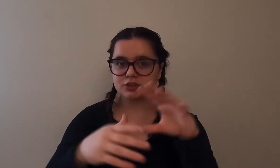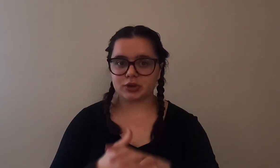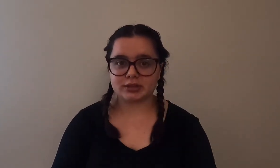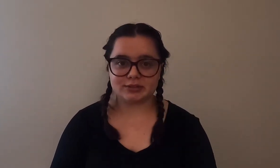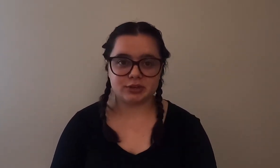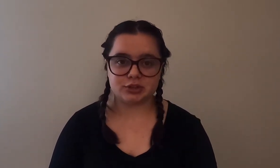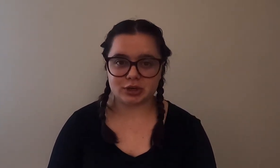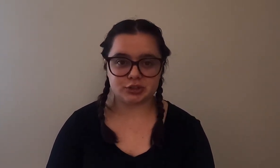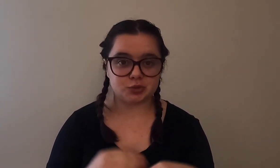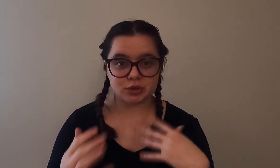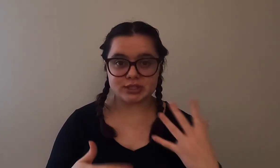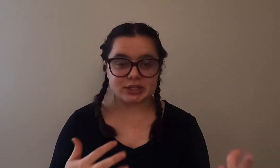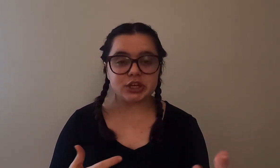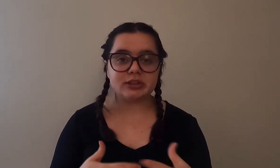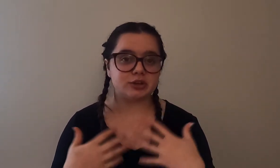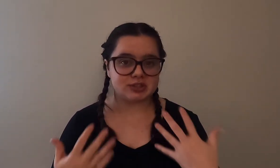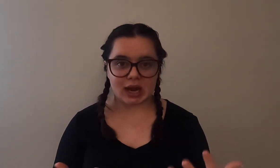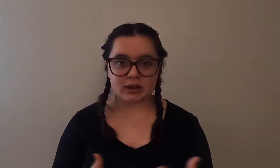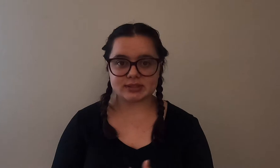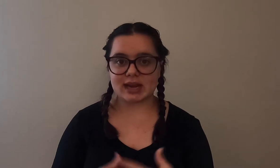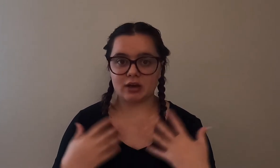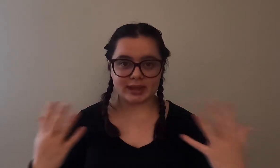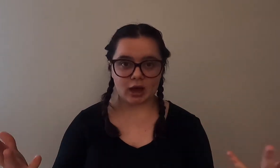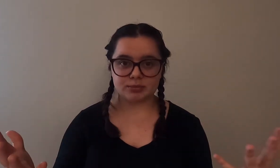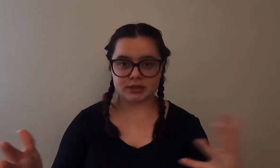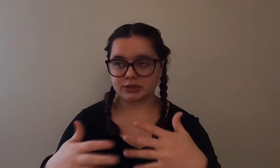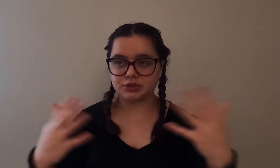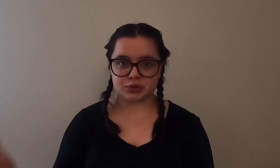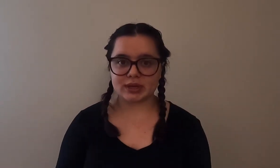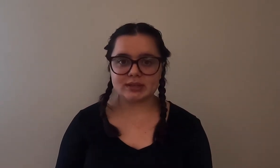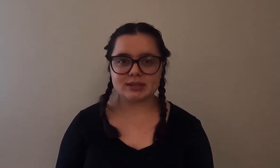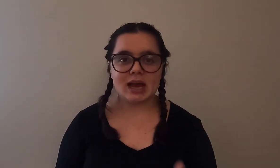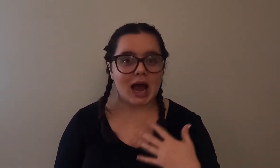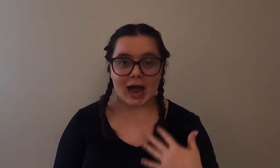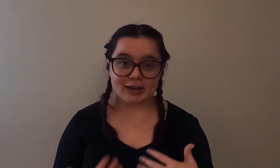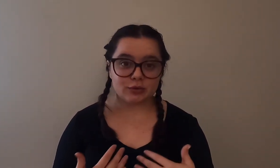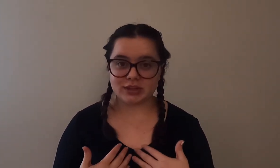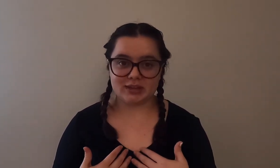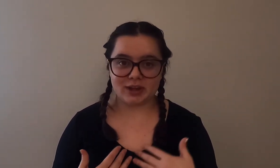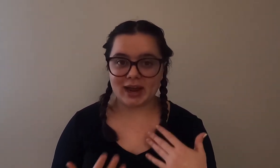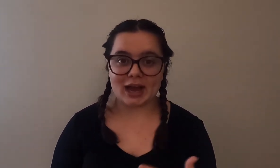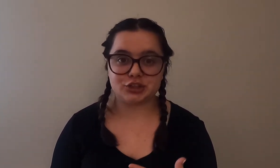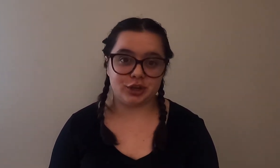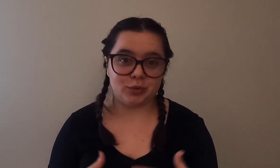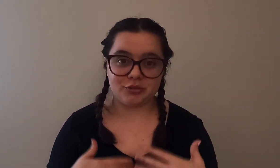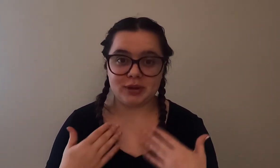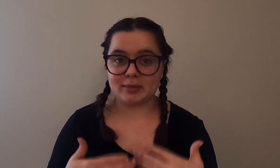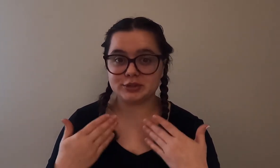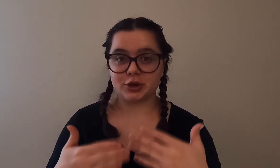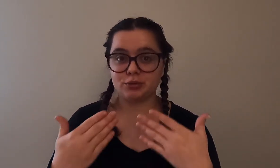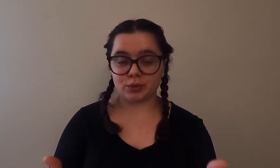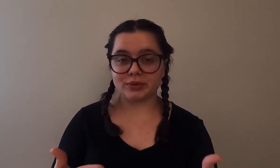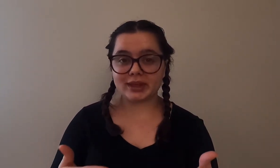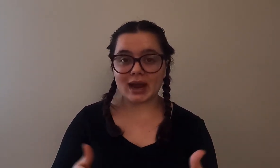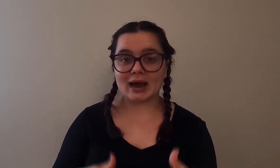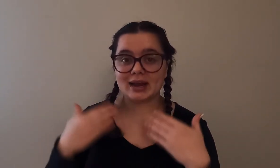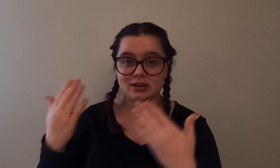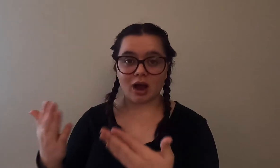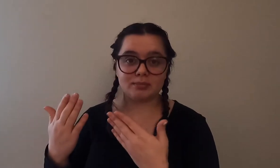instruct different instructors were teaching their styles and how they helped their students I don't think that I actually would have been able to go through with it had I not